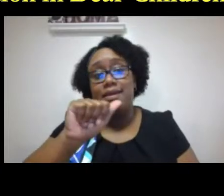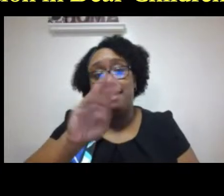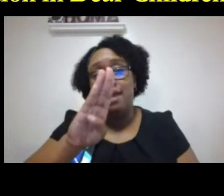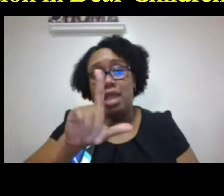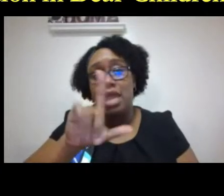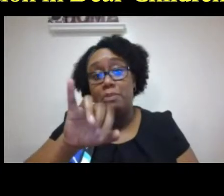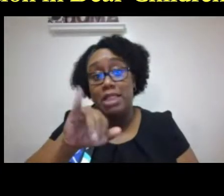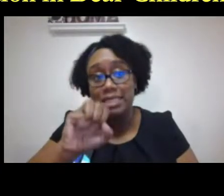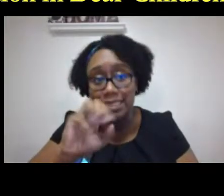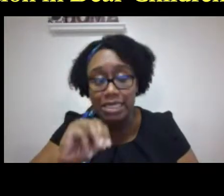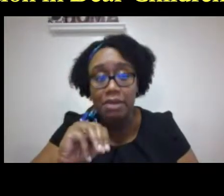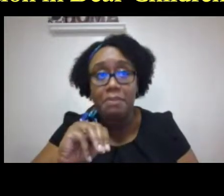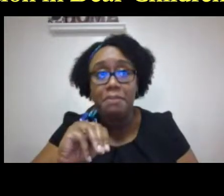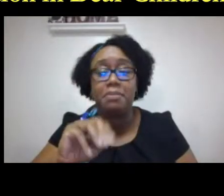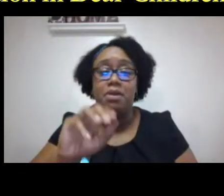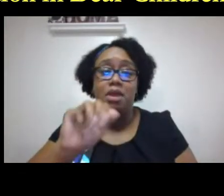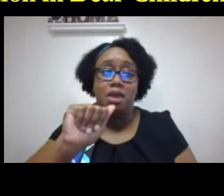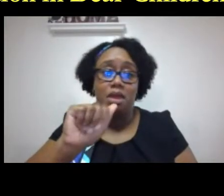language bias